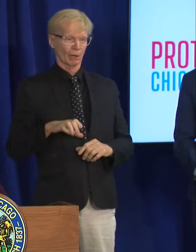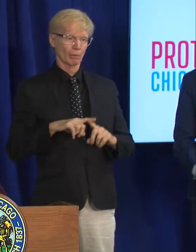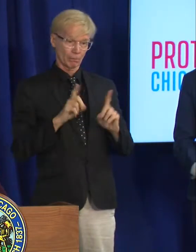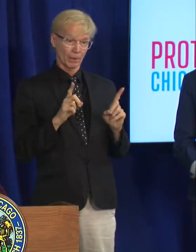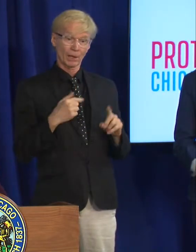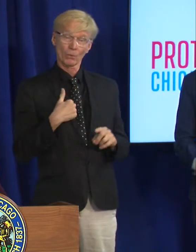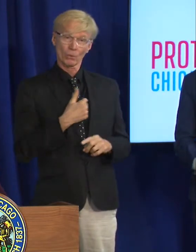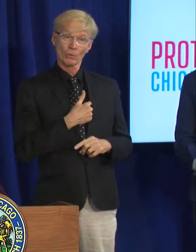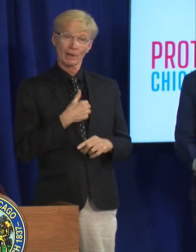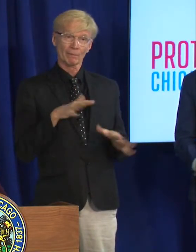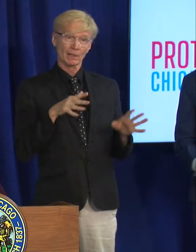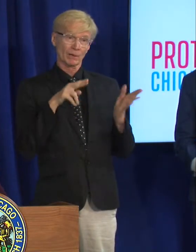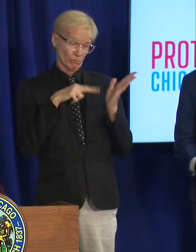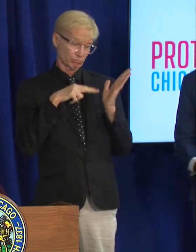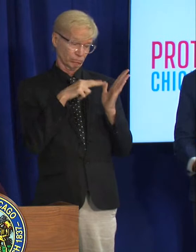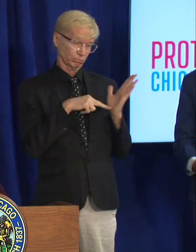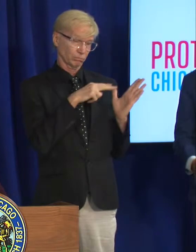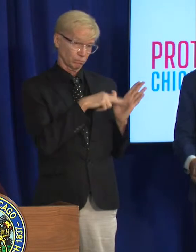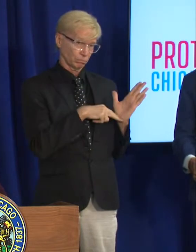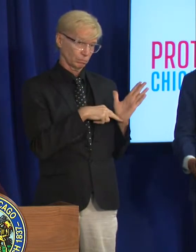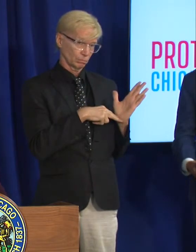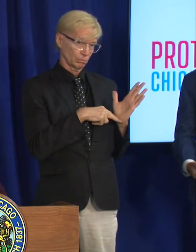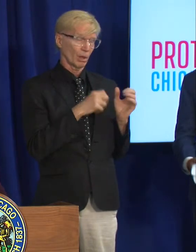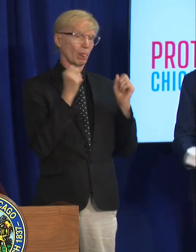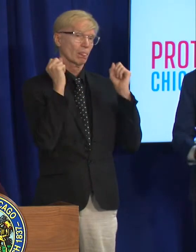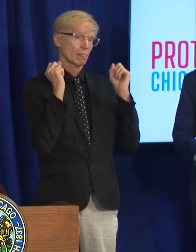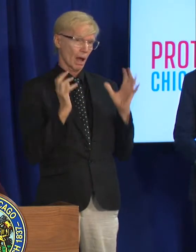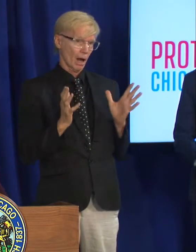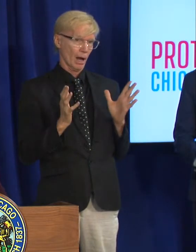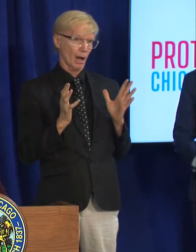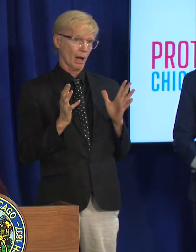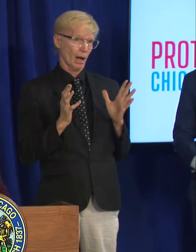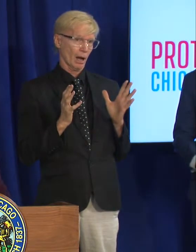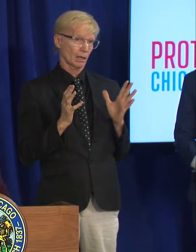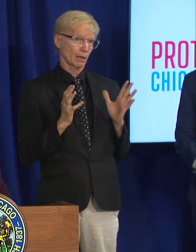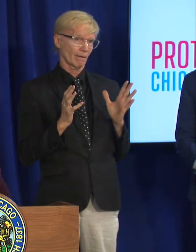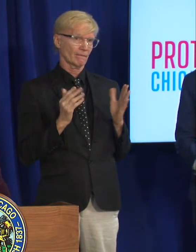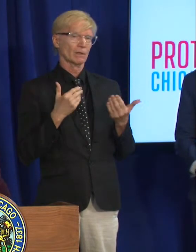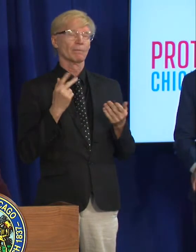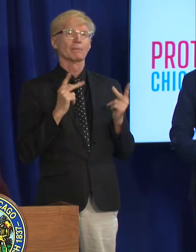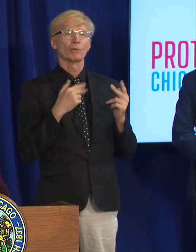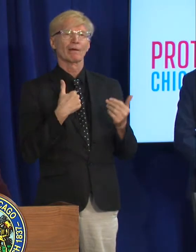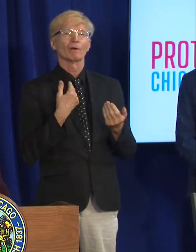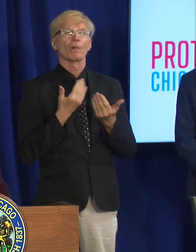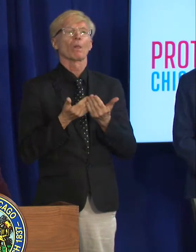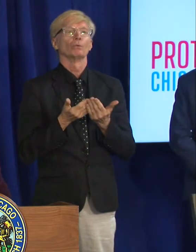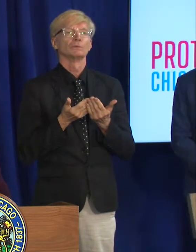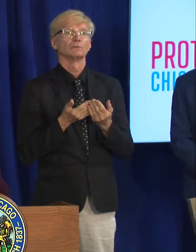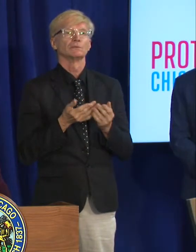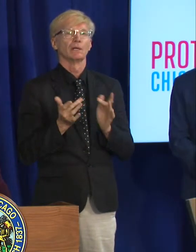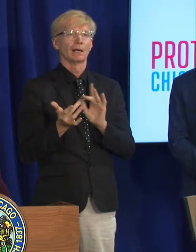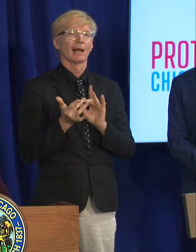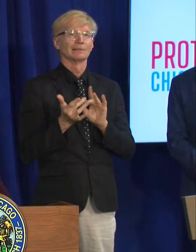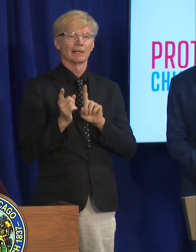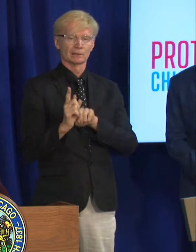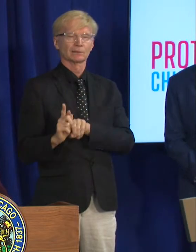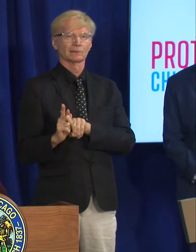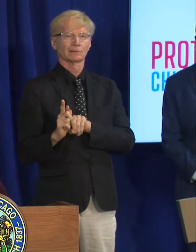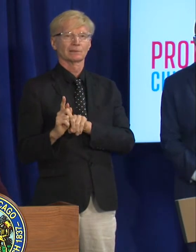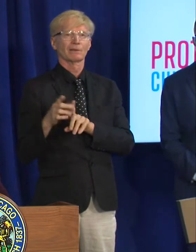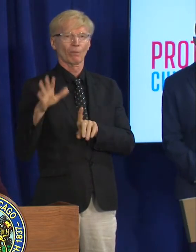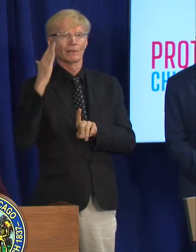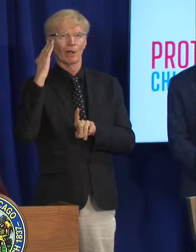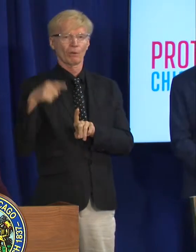that we have been following of course a lot of close contacts who have been vaccinated uh